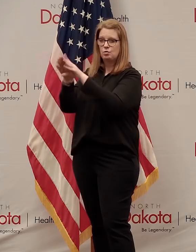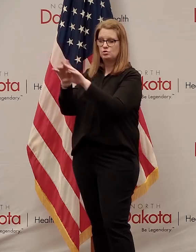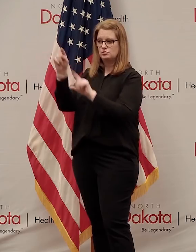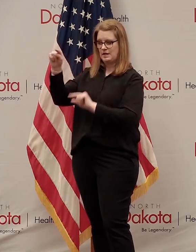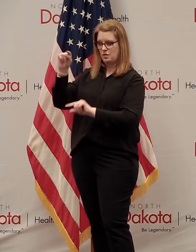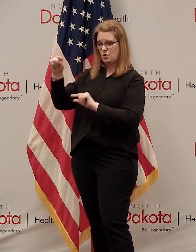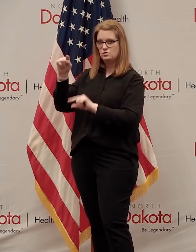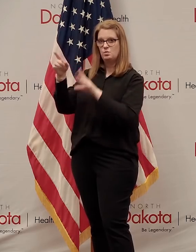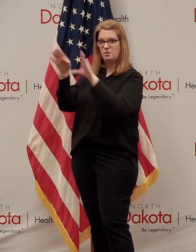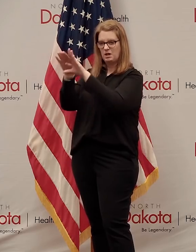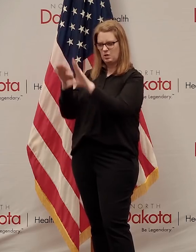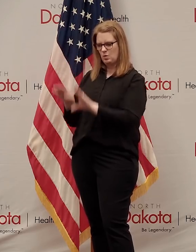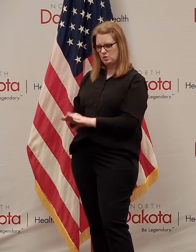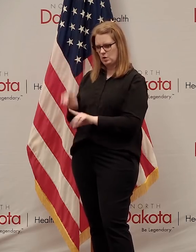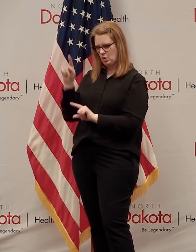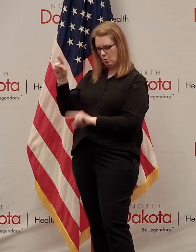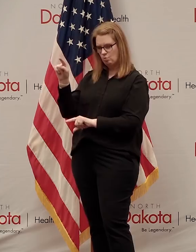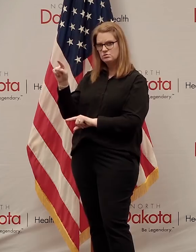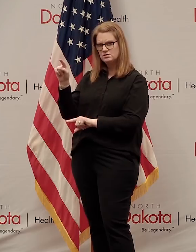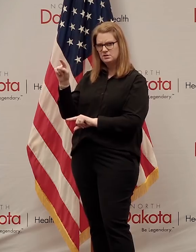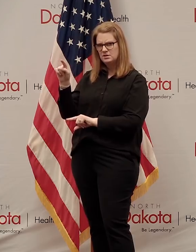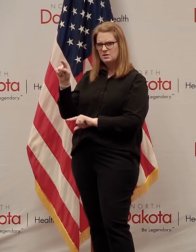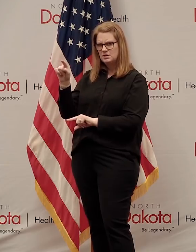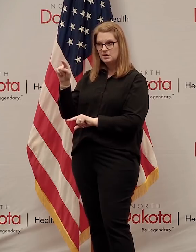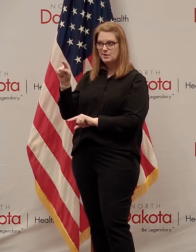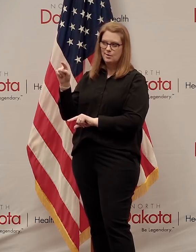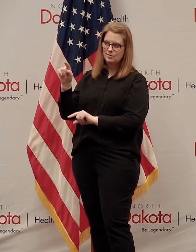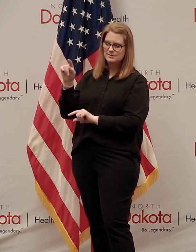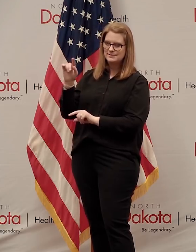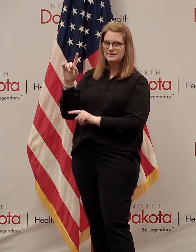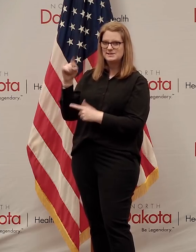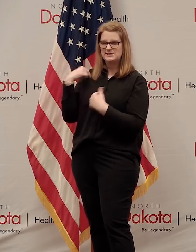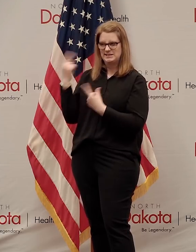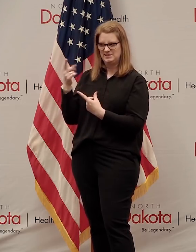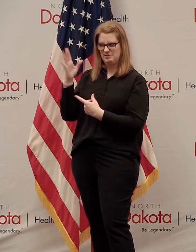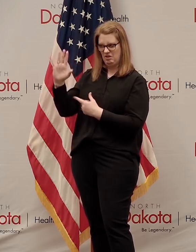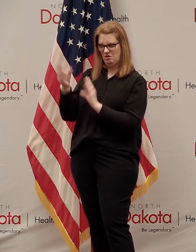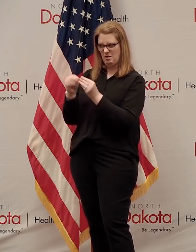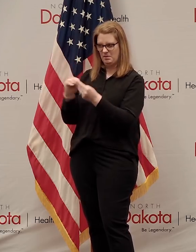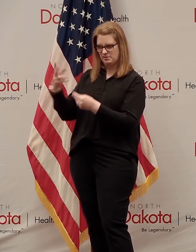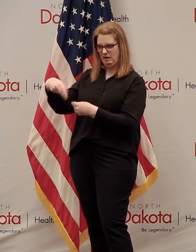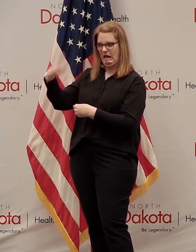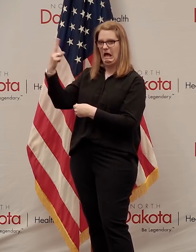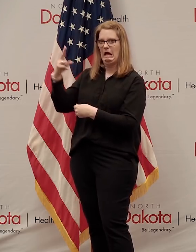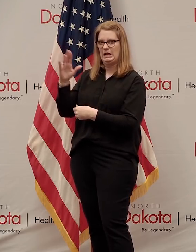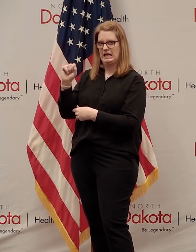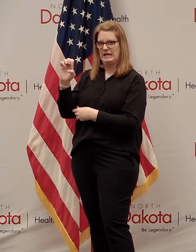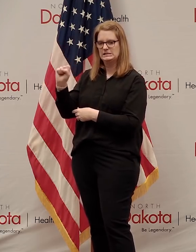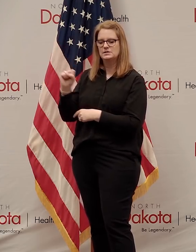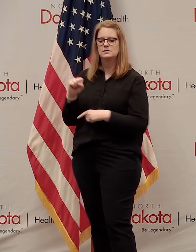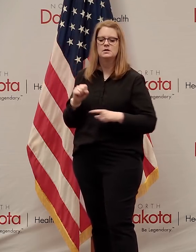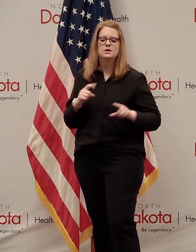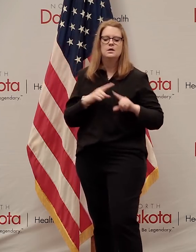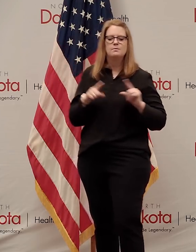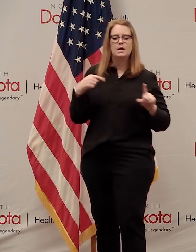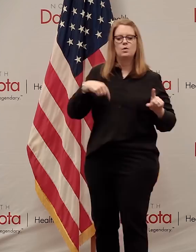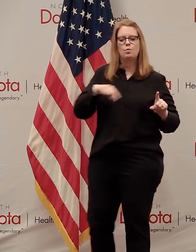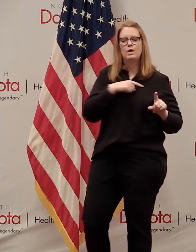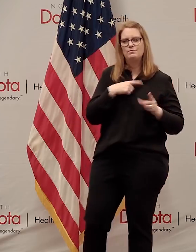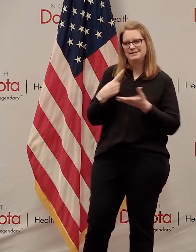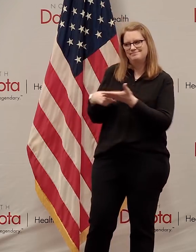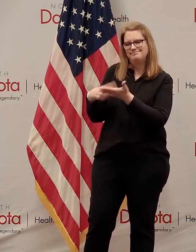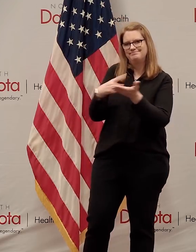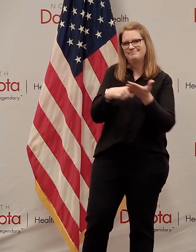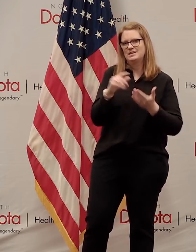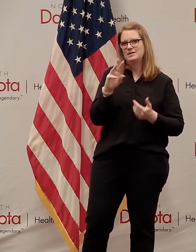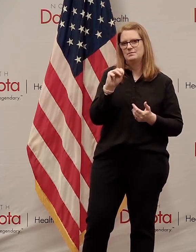Well, we've been in close contact with all the mayors around the state, but I'd say the ones that Brent Sanford and I have been the most contact